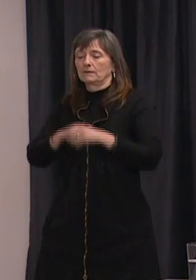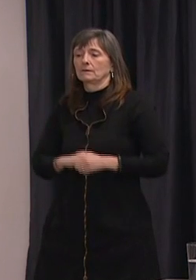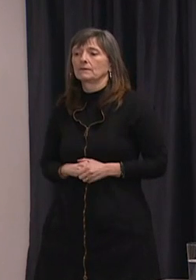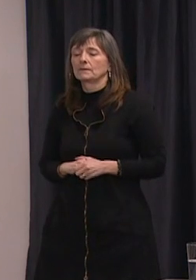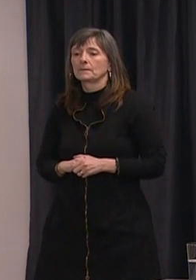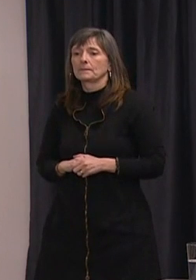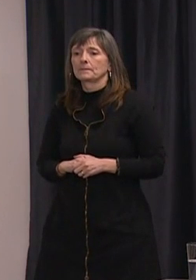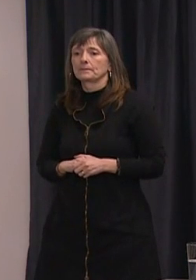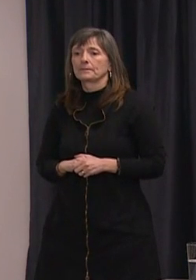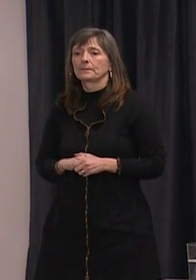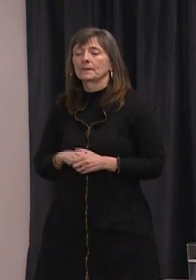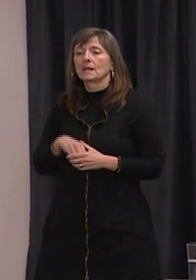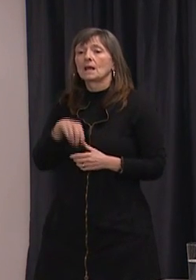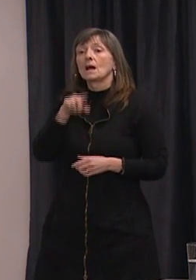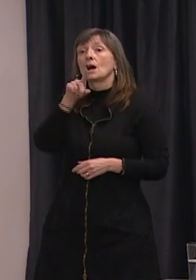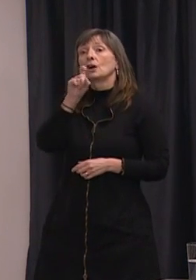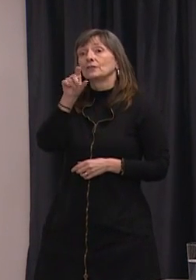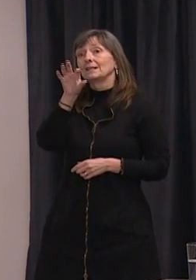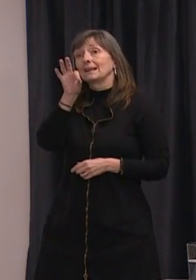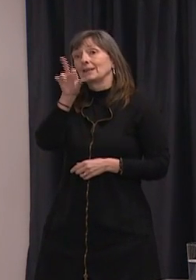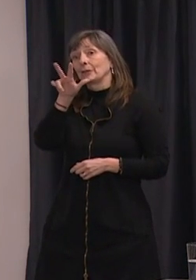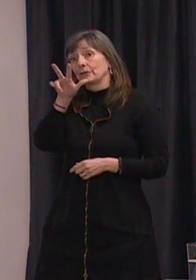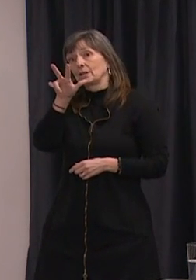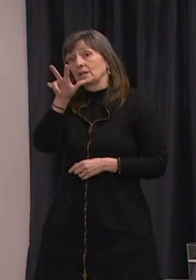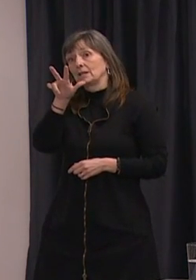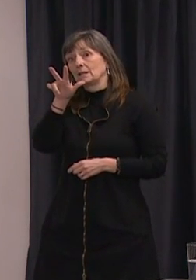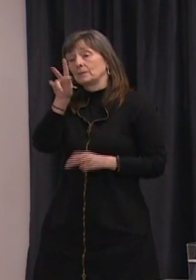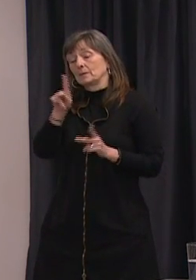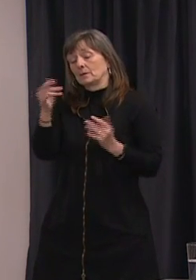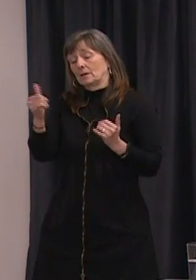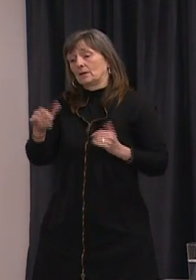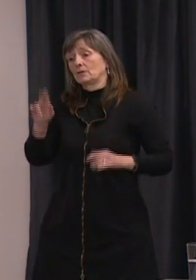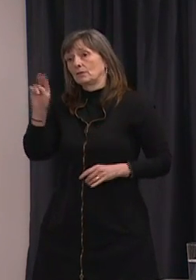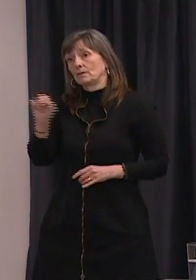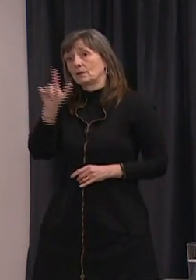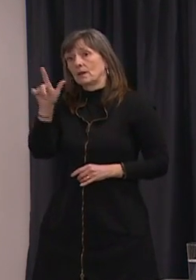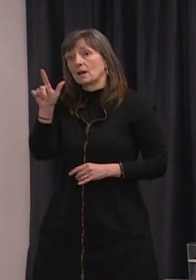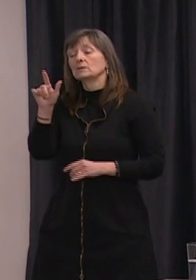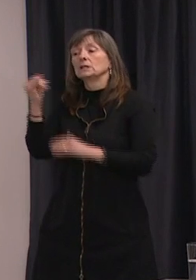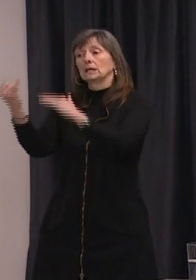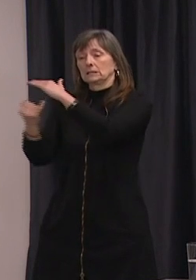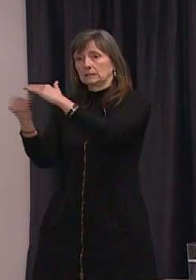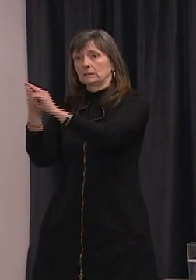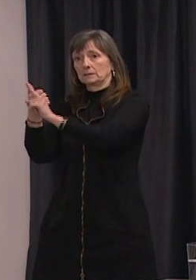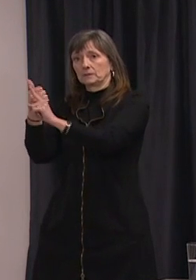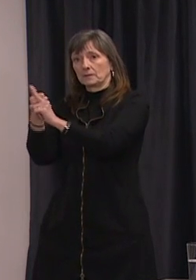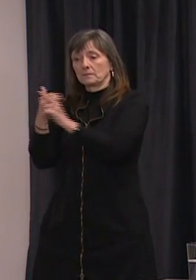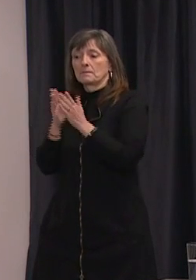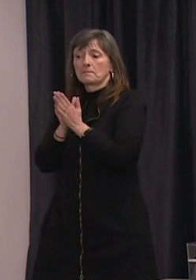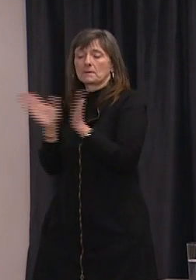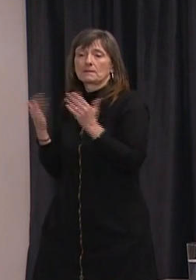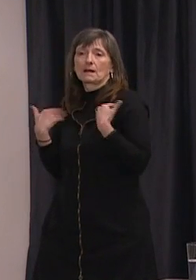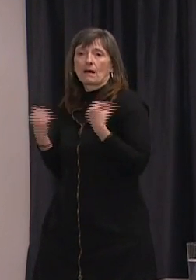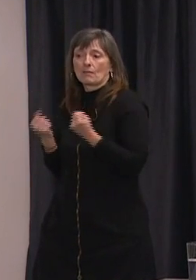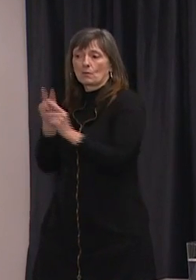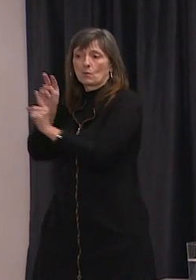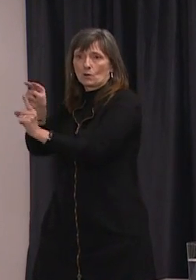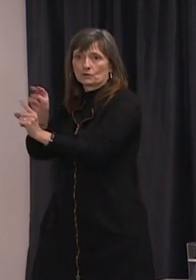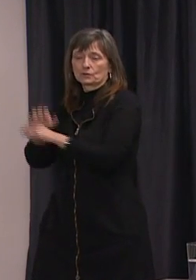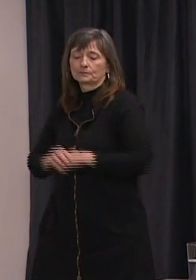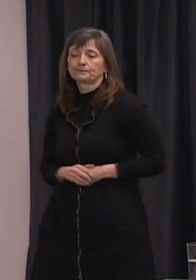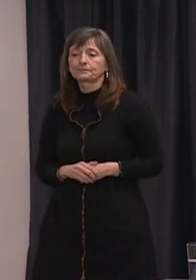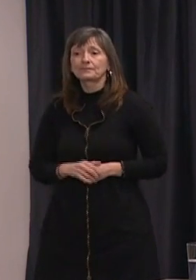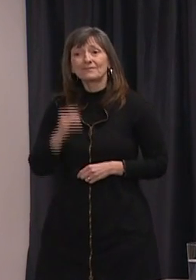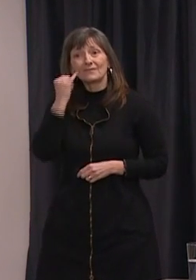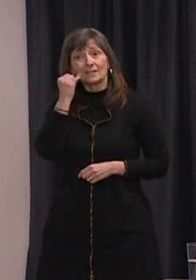There are 193 people in self-isolation and followed by public health. If you are feeling